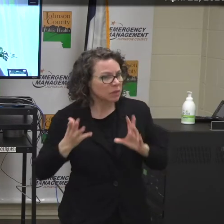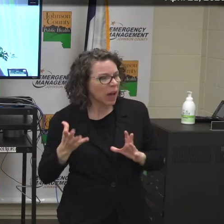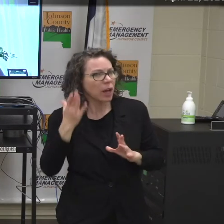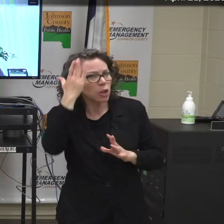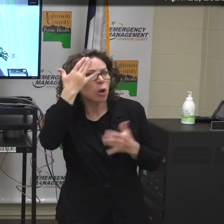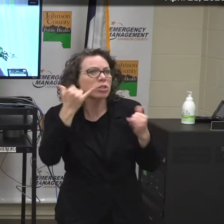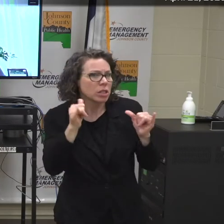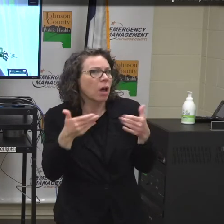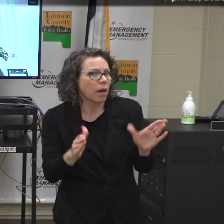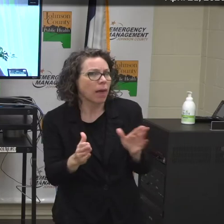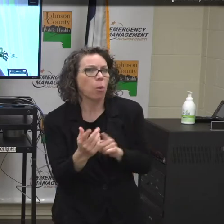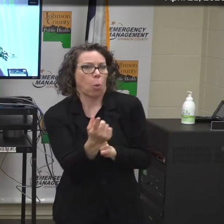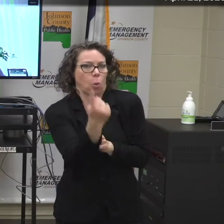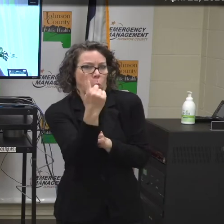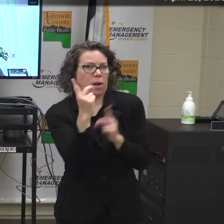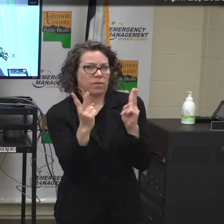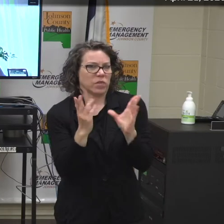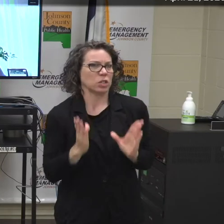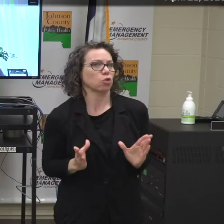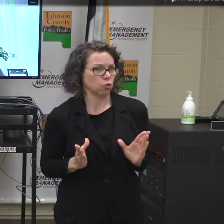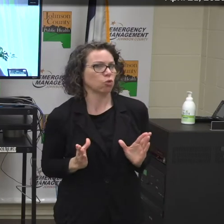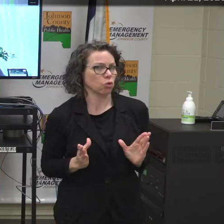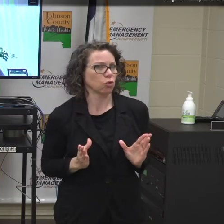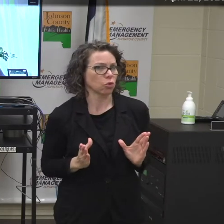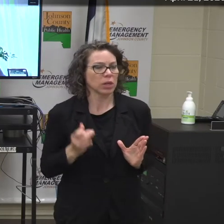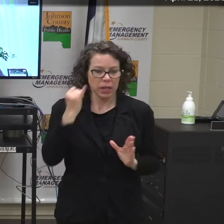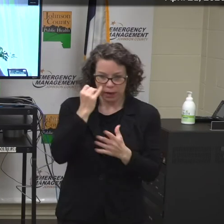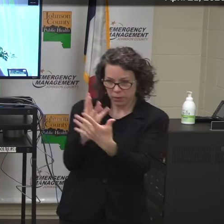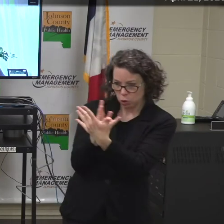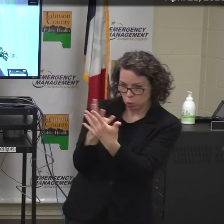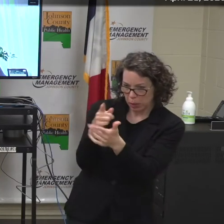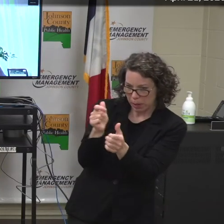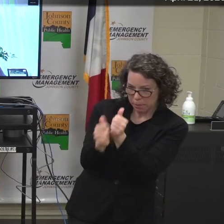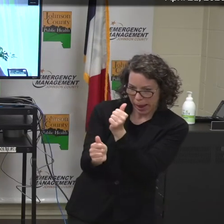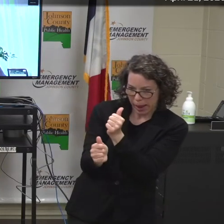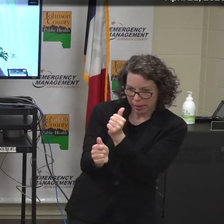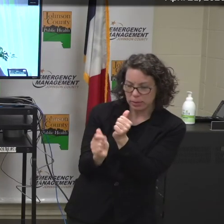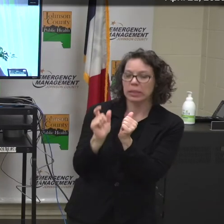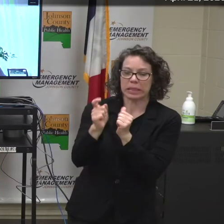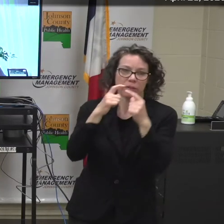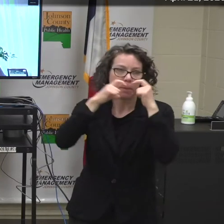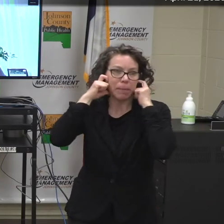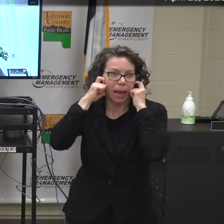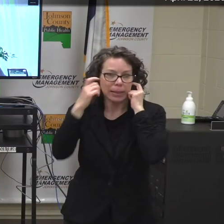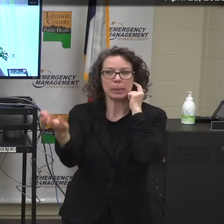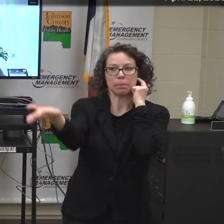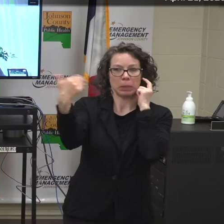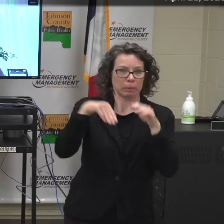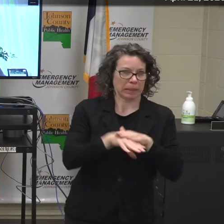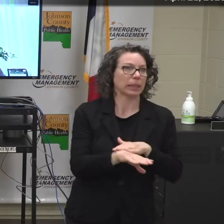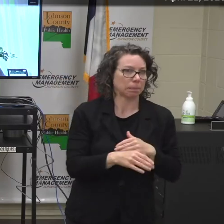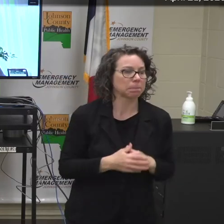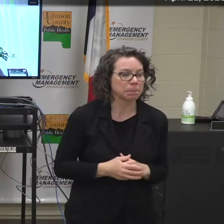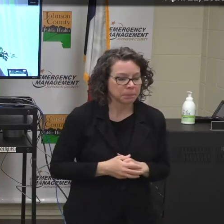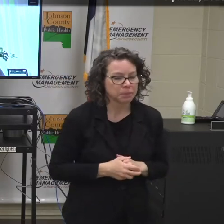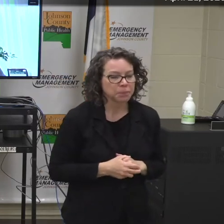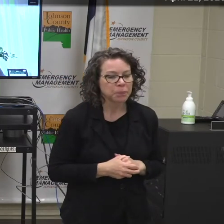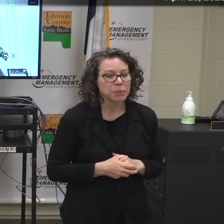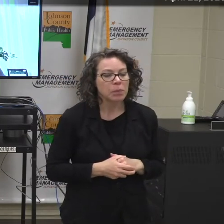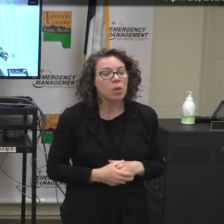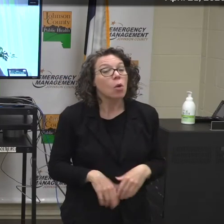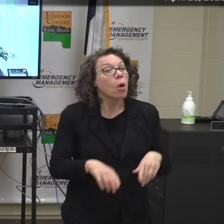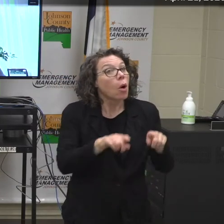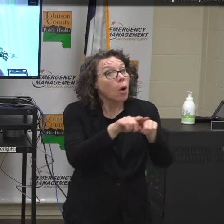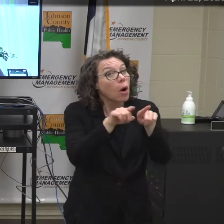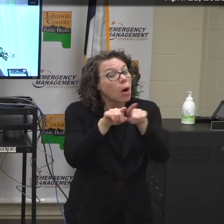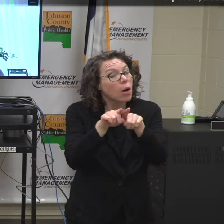We can have one in the building at one time as long as they screen negative. It is also something